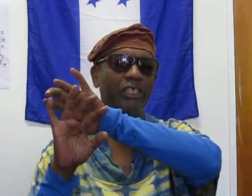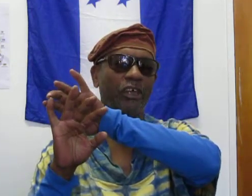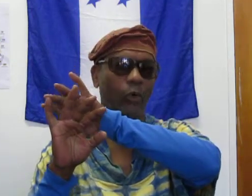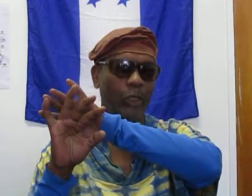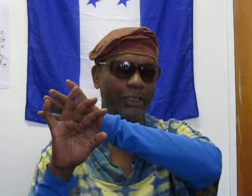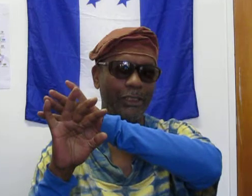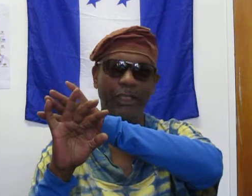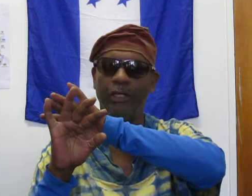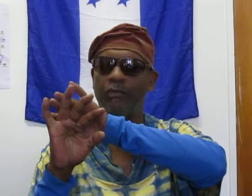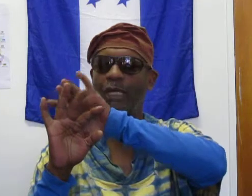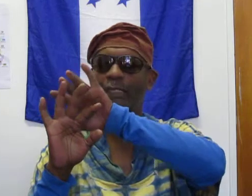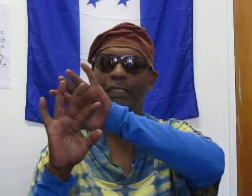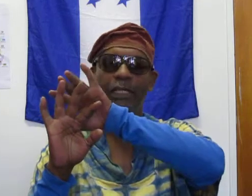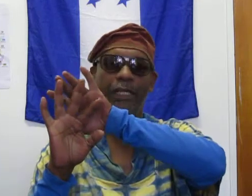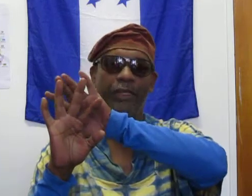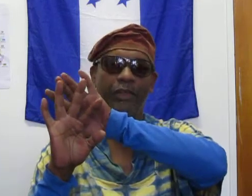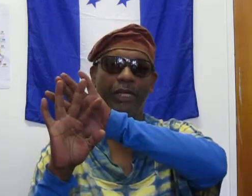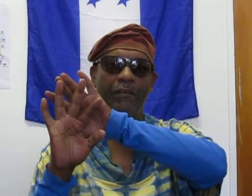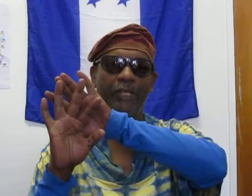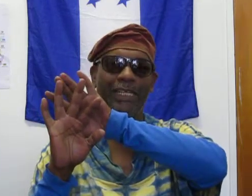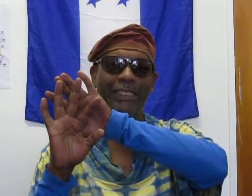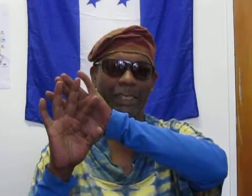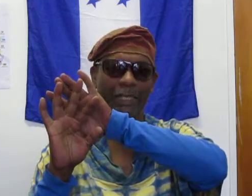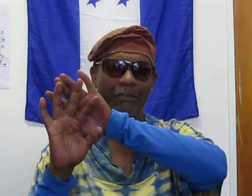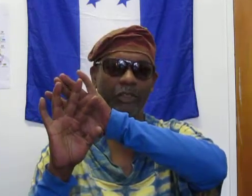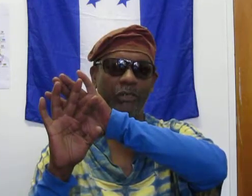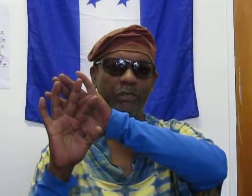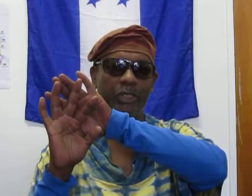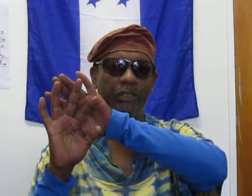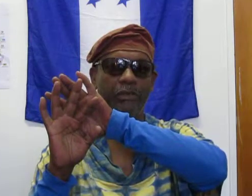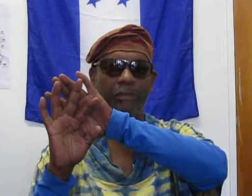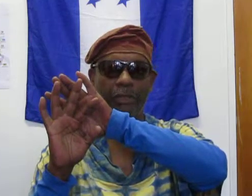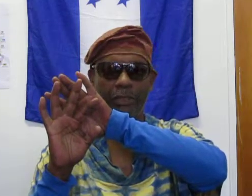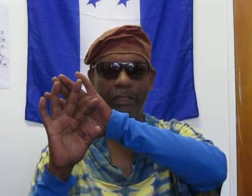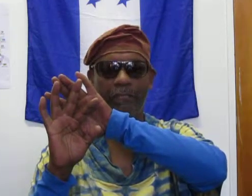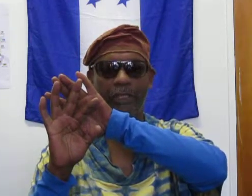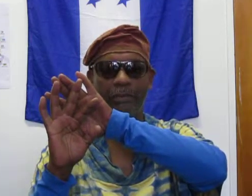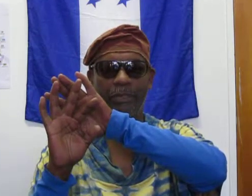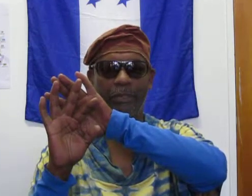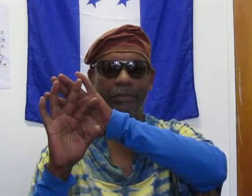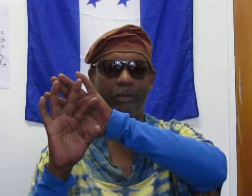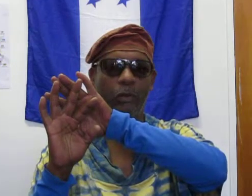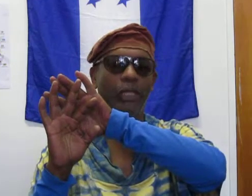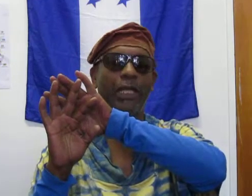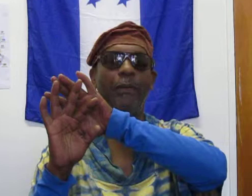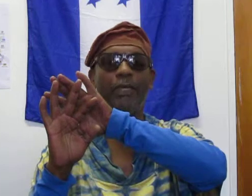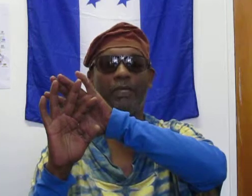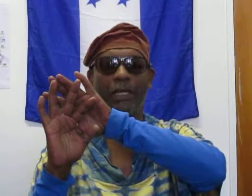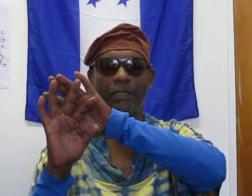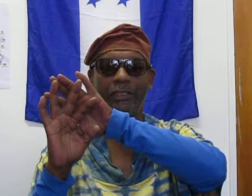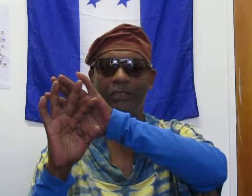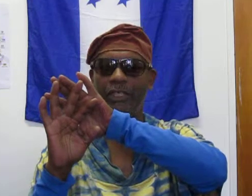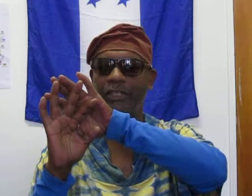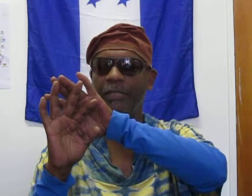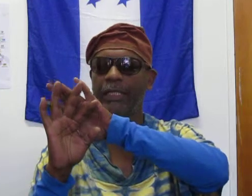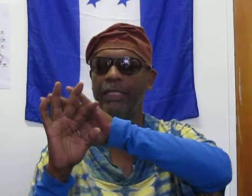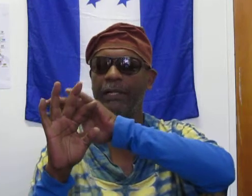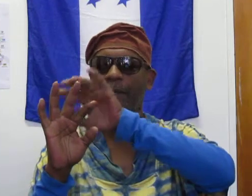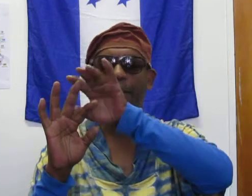that's the courts, right? And then you have the executive, which would be, you know, your president, vice president, the whole cabinet kind of situation. And